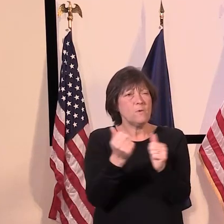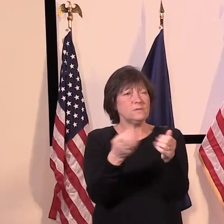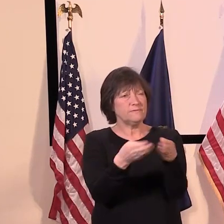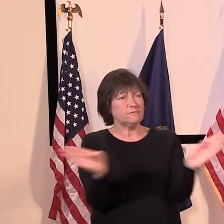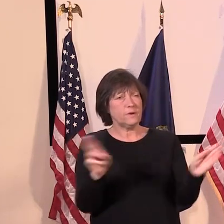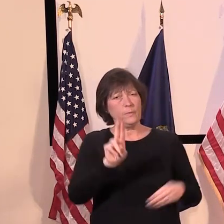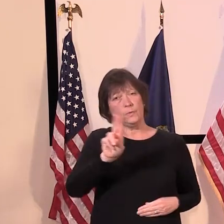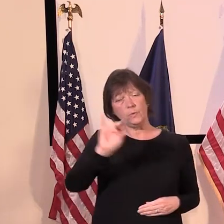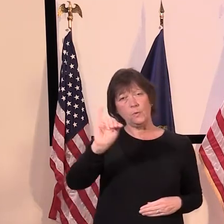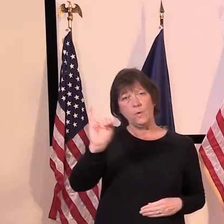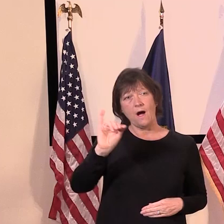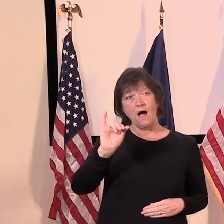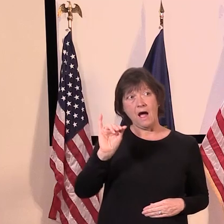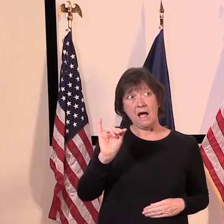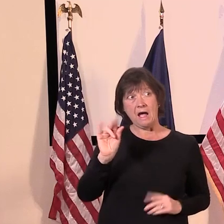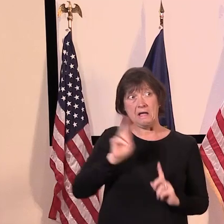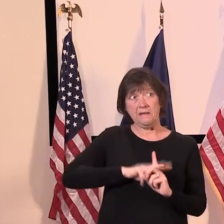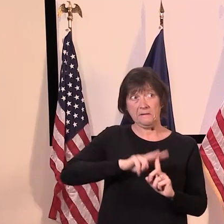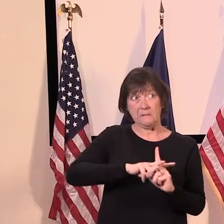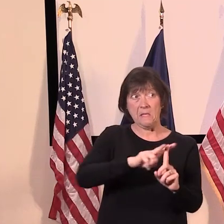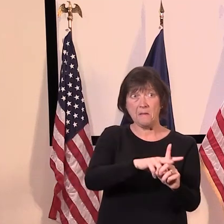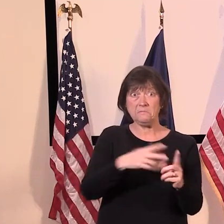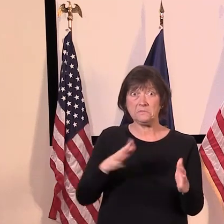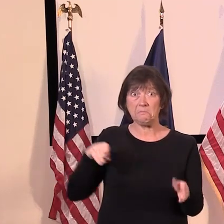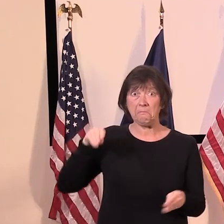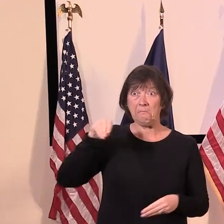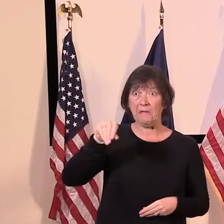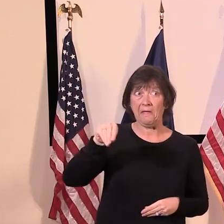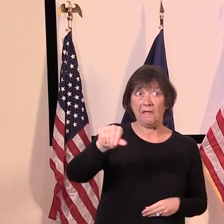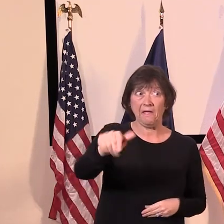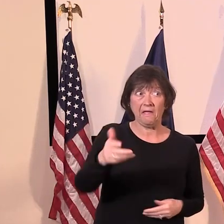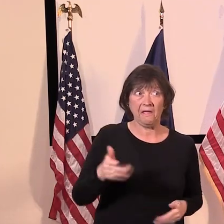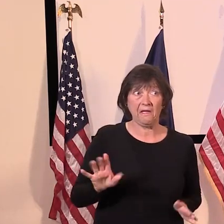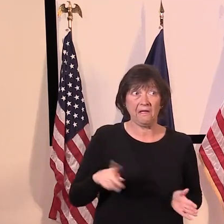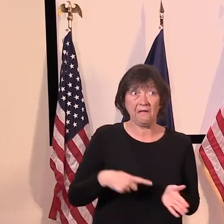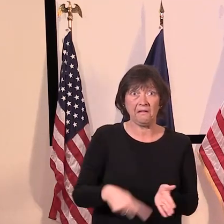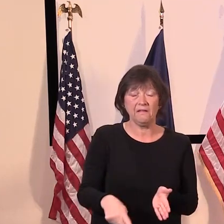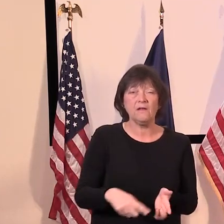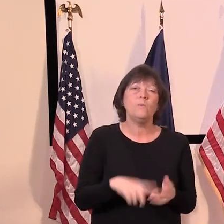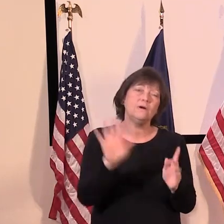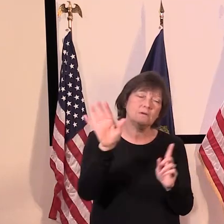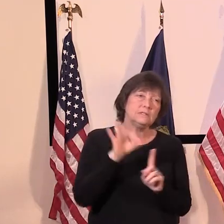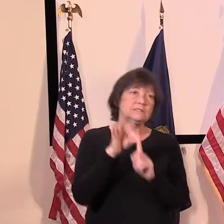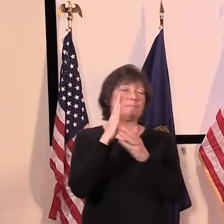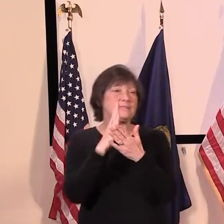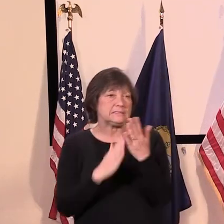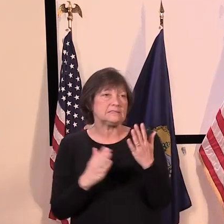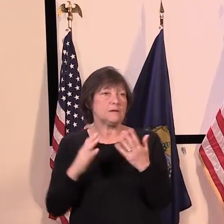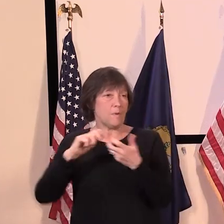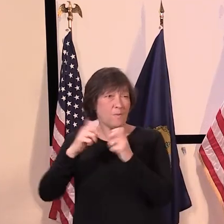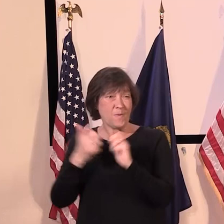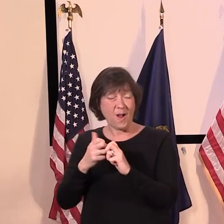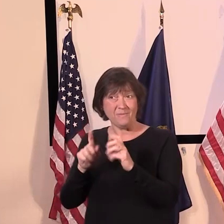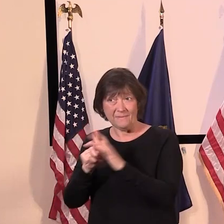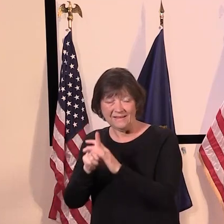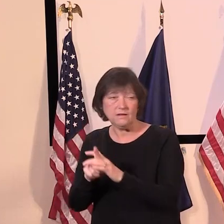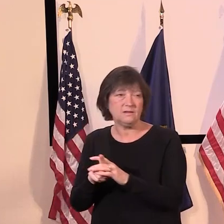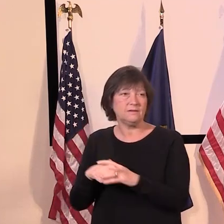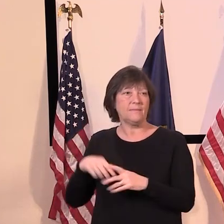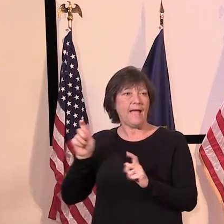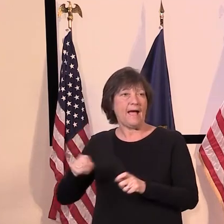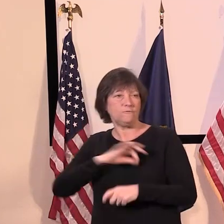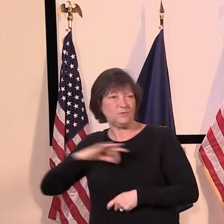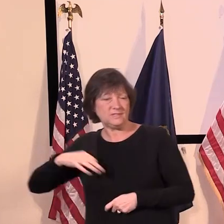have been paid, um, you know, except for those that are going through the adjudication process. Um,